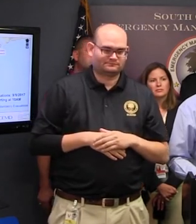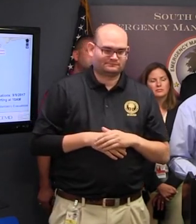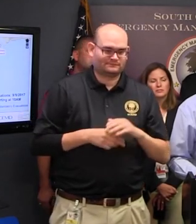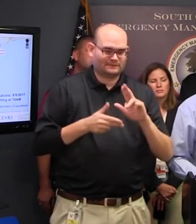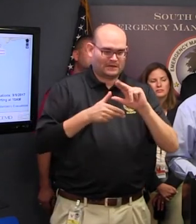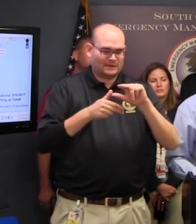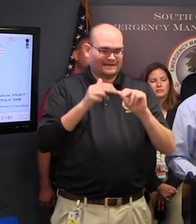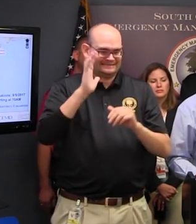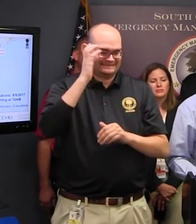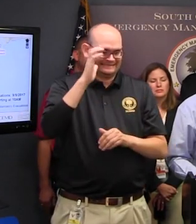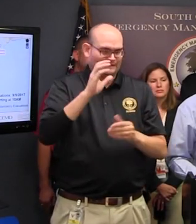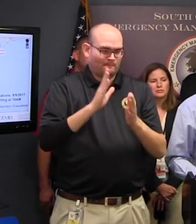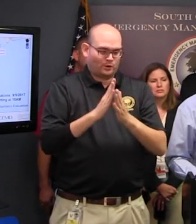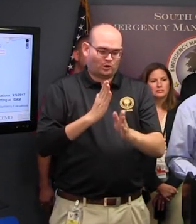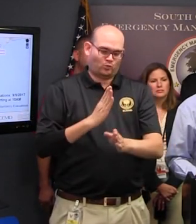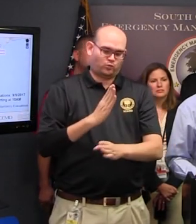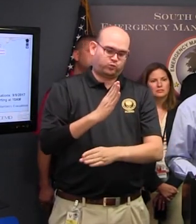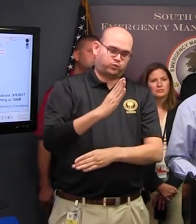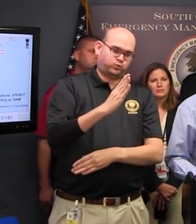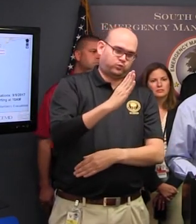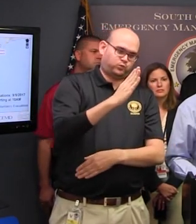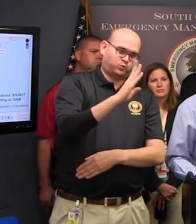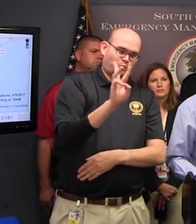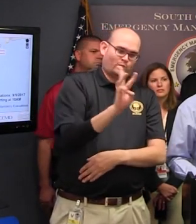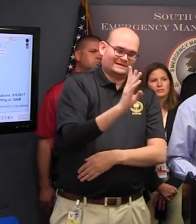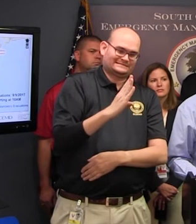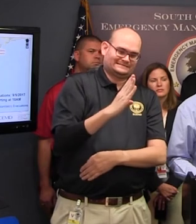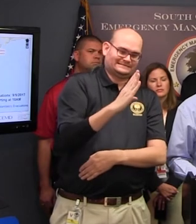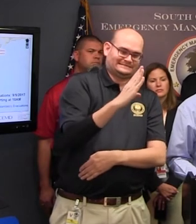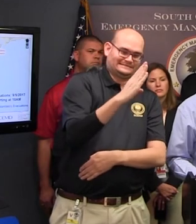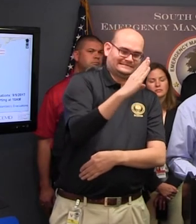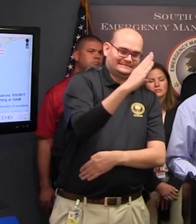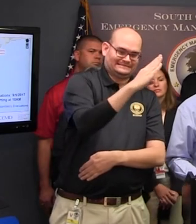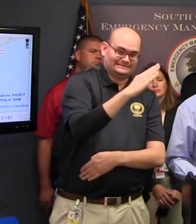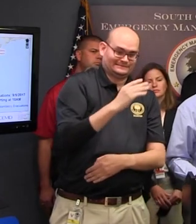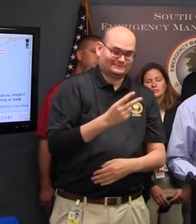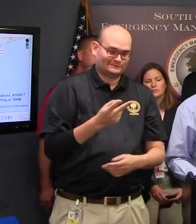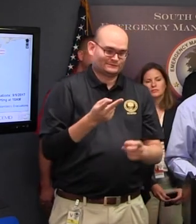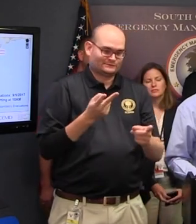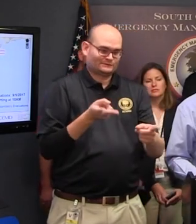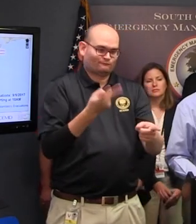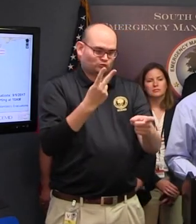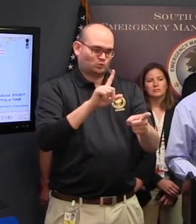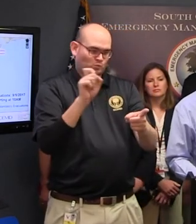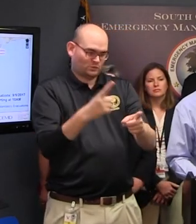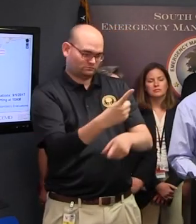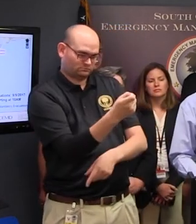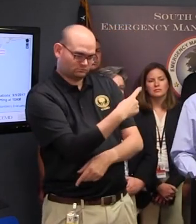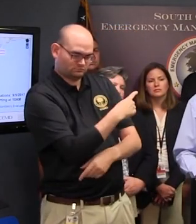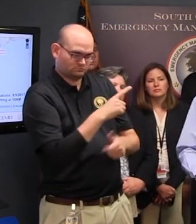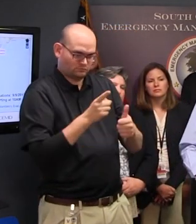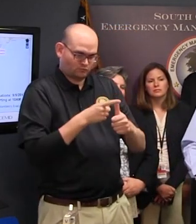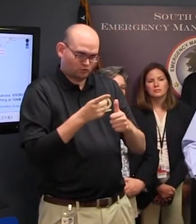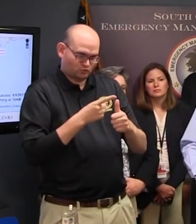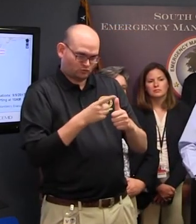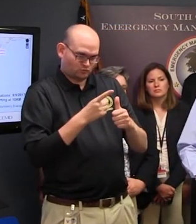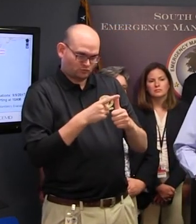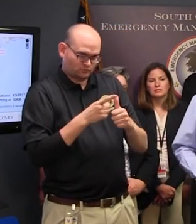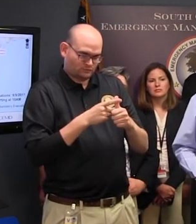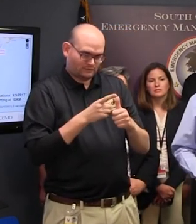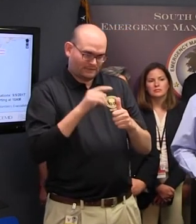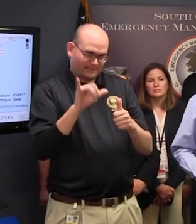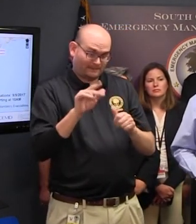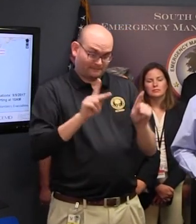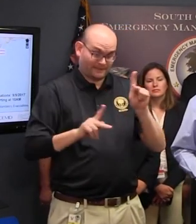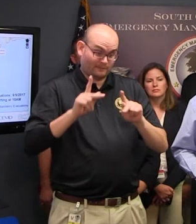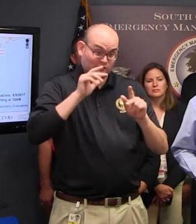away So we have to be vigilant Governor, have two questions Yes The first one, with the people we're expecting to come through And the people